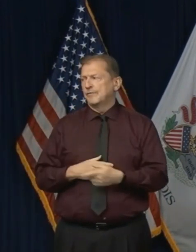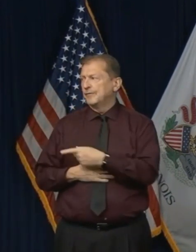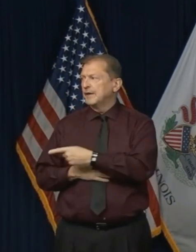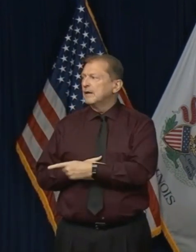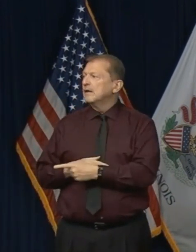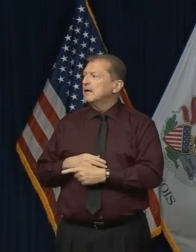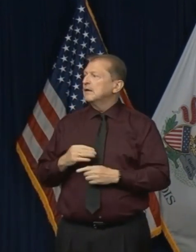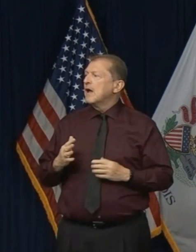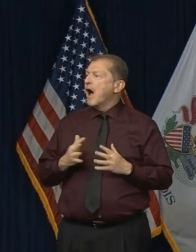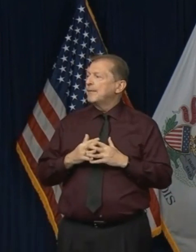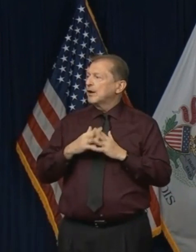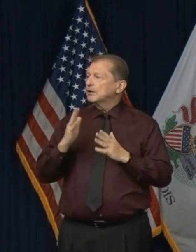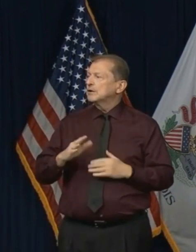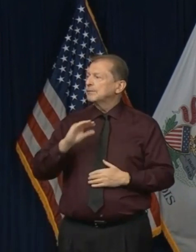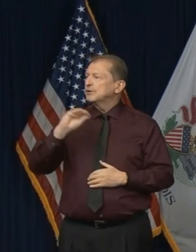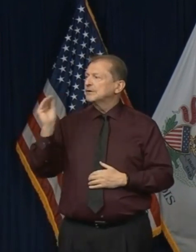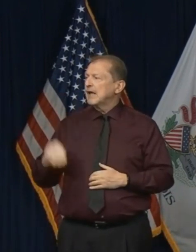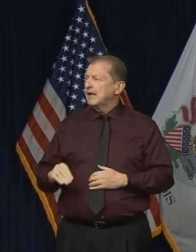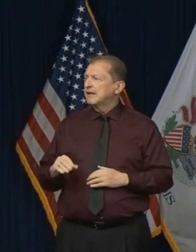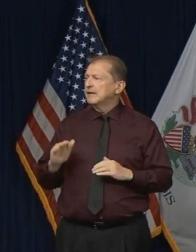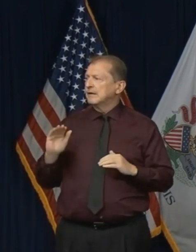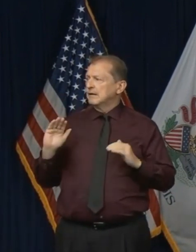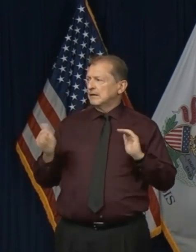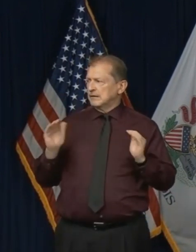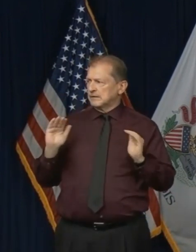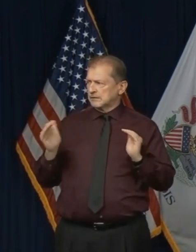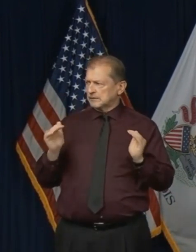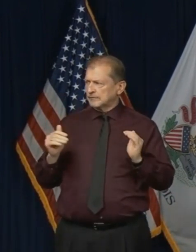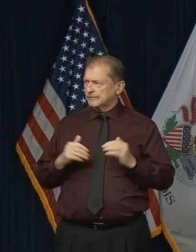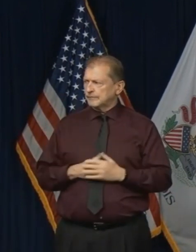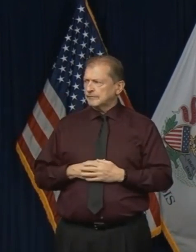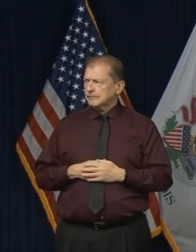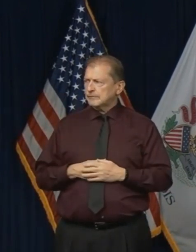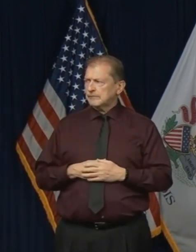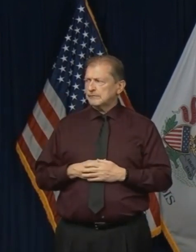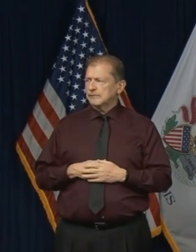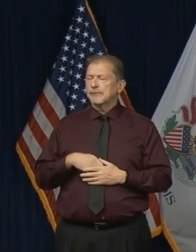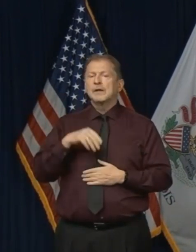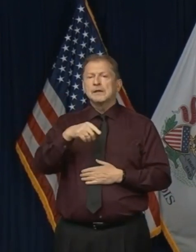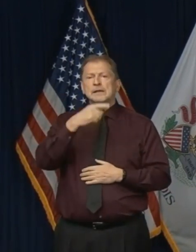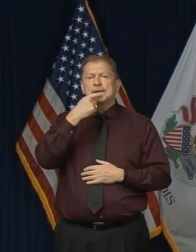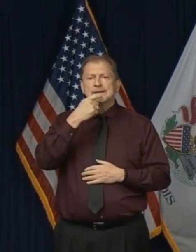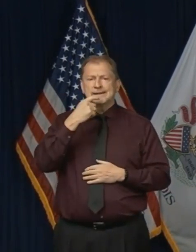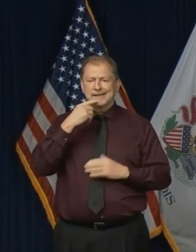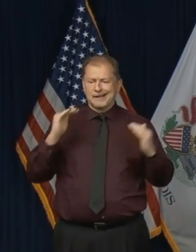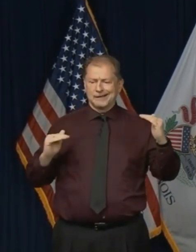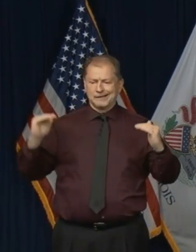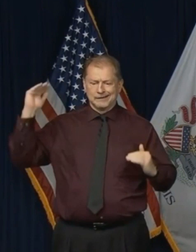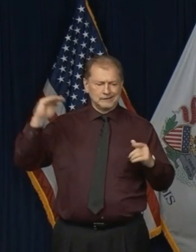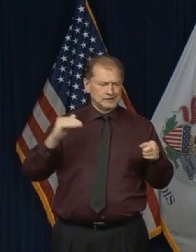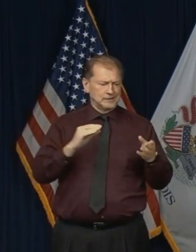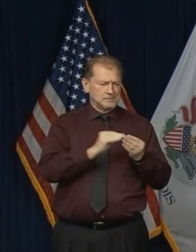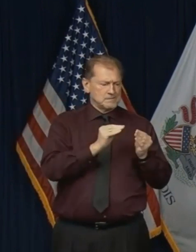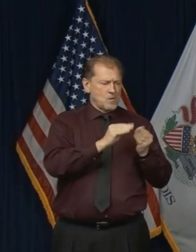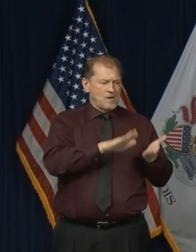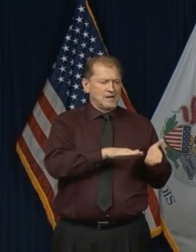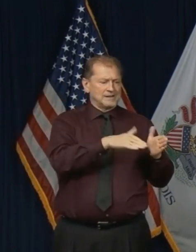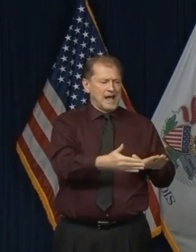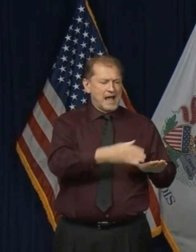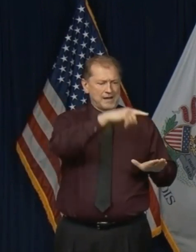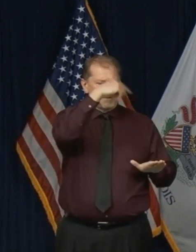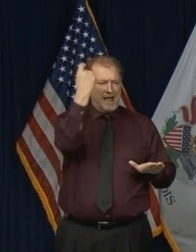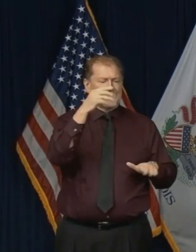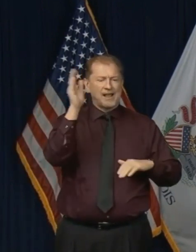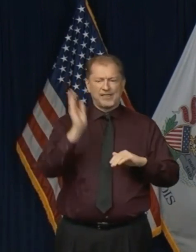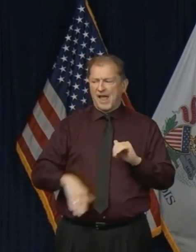representing a disproportionate number of COVID-19 fatalities, what plan does the administration have to attack this problem? Any theory about why blacks